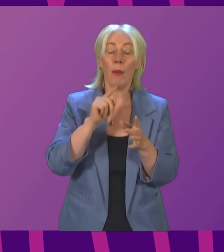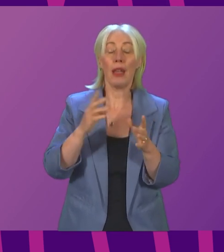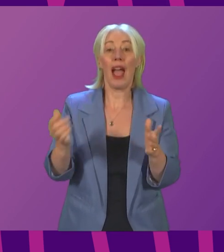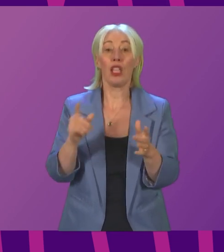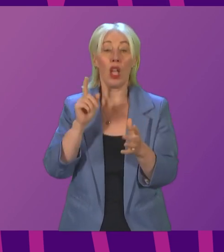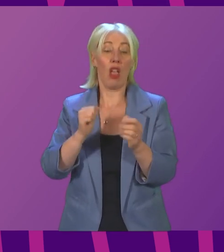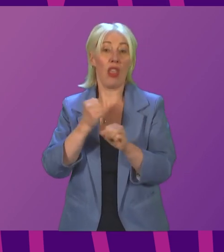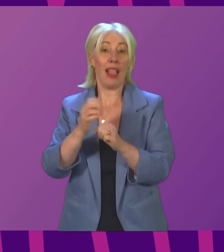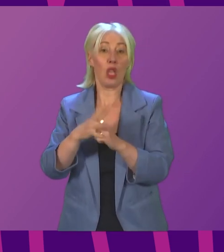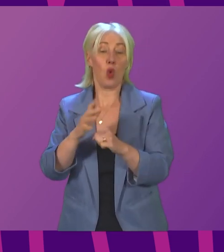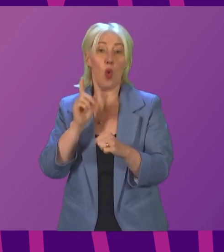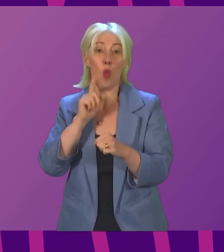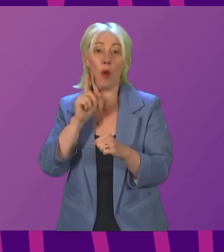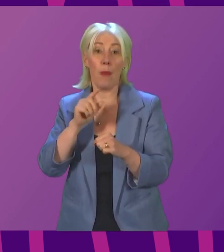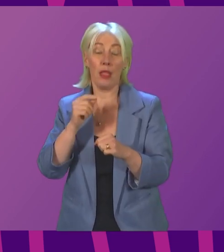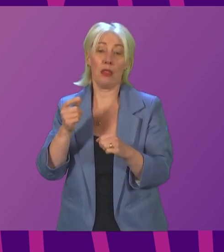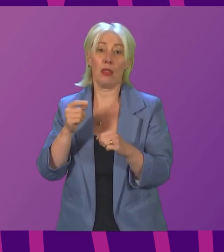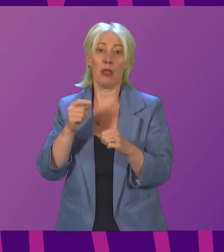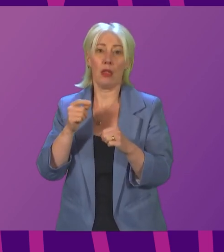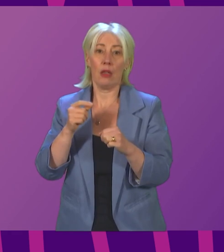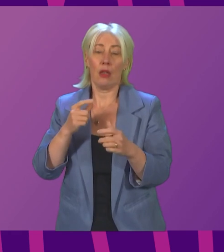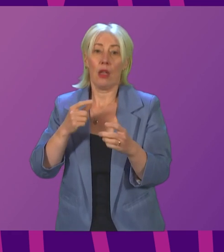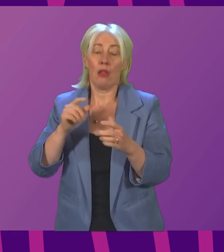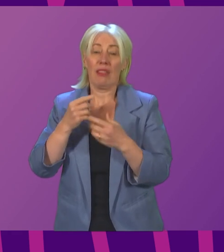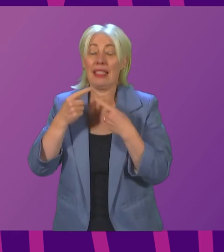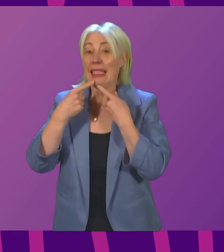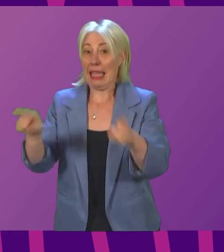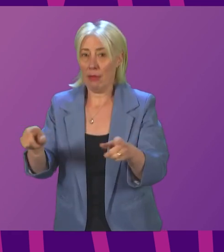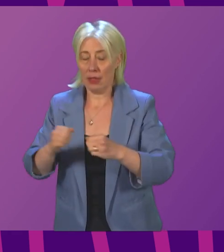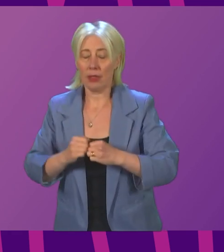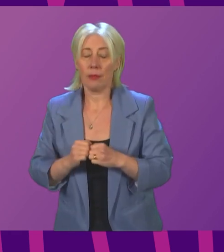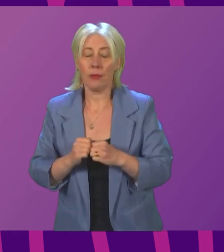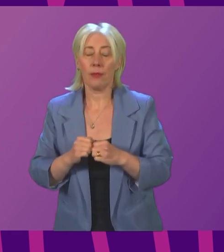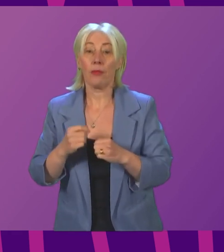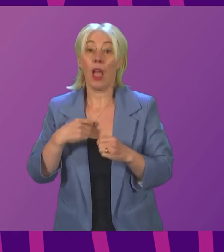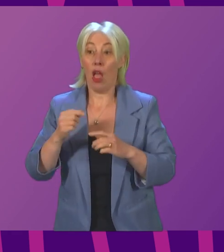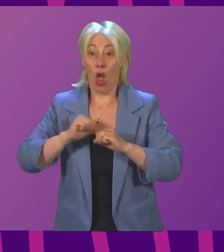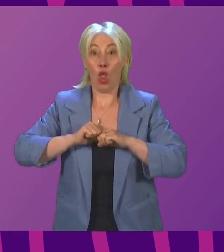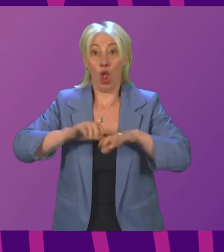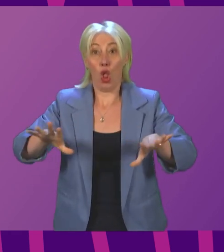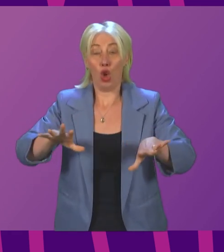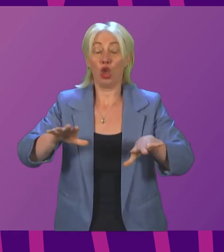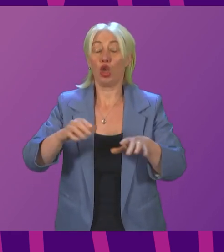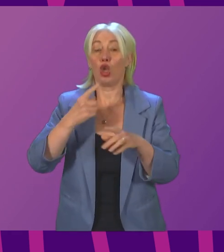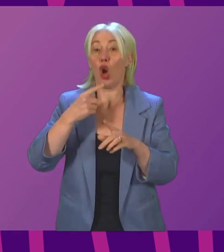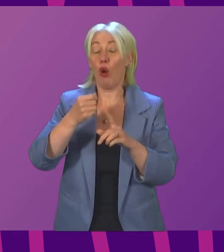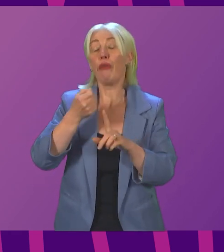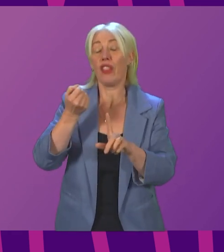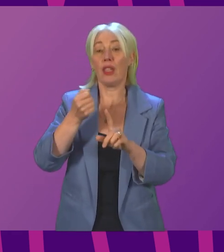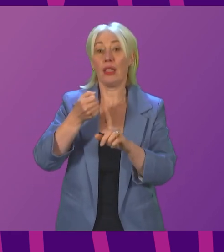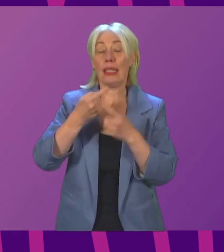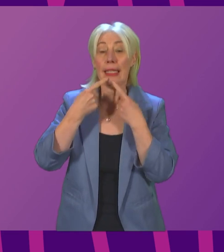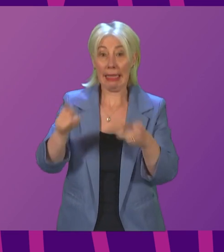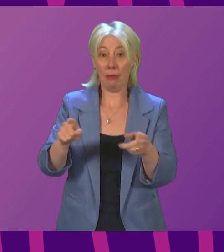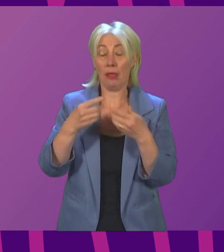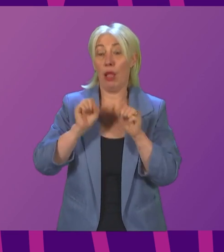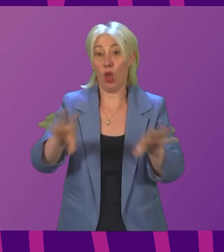Statement on Gender Equality and Climate Change. I was joined for the launch of that statement by the leaders of Bangladesh, Tanzania